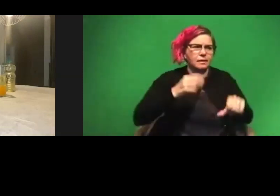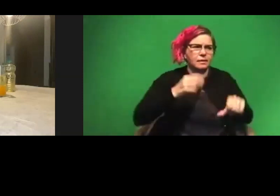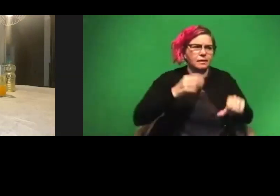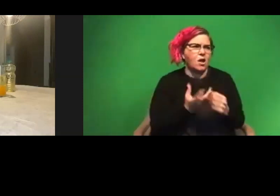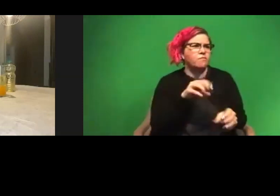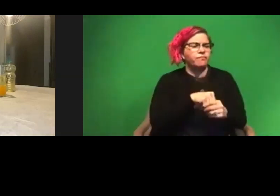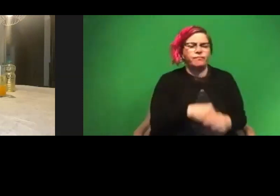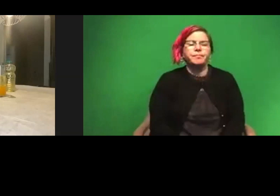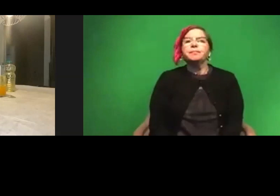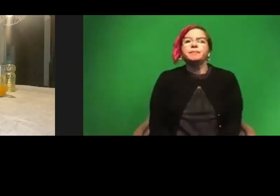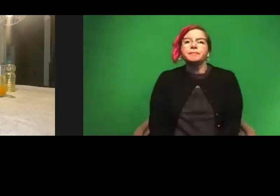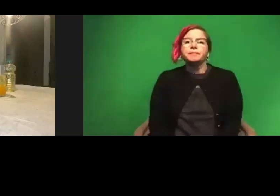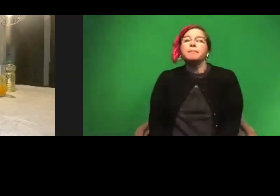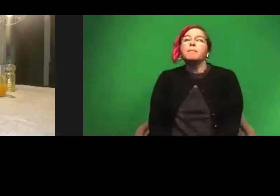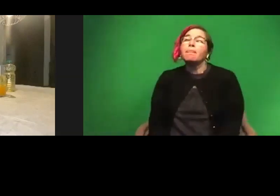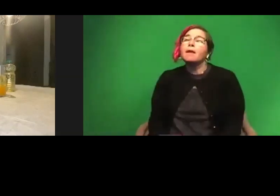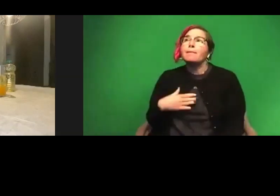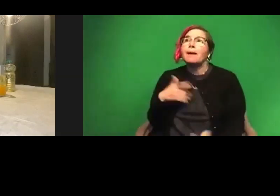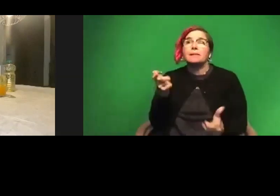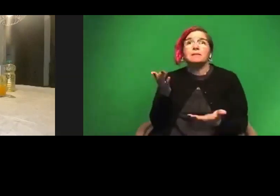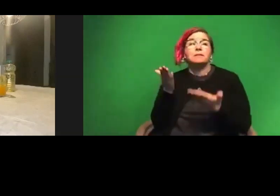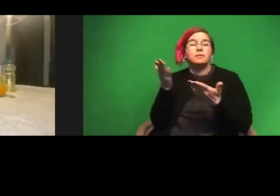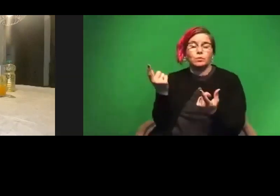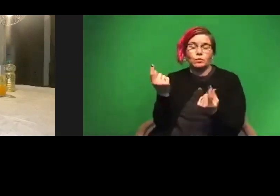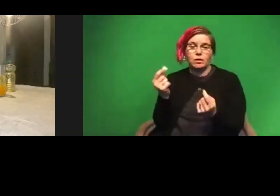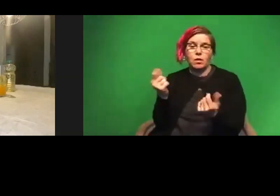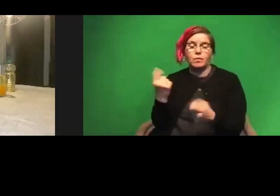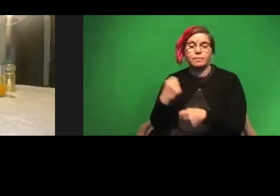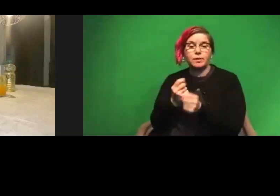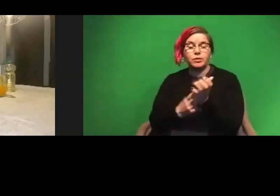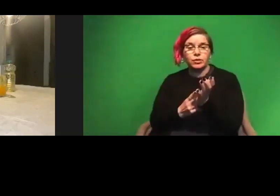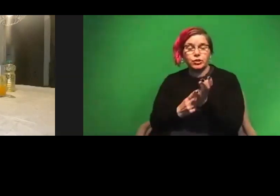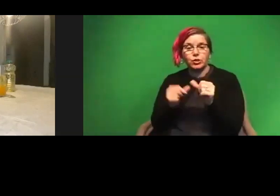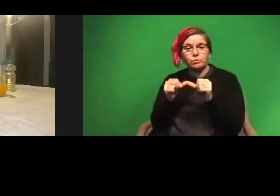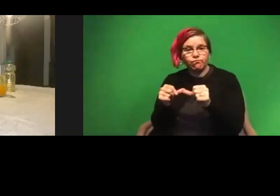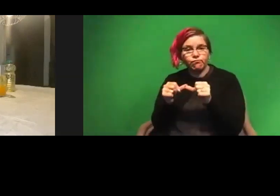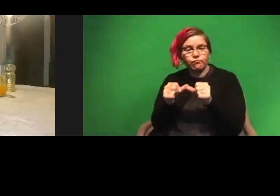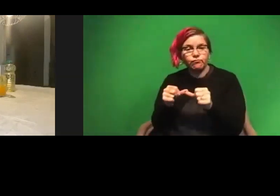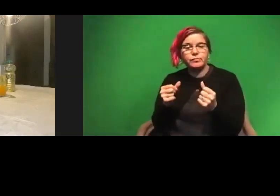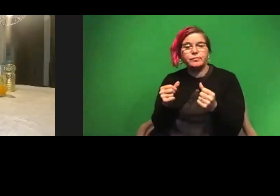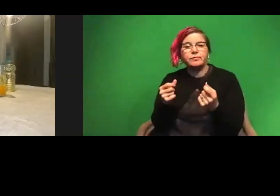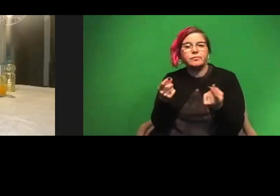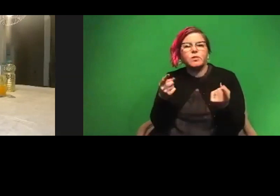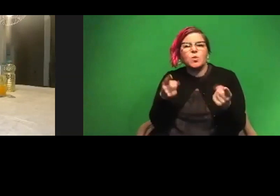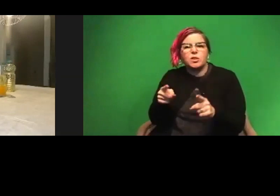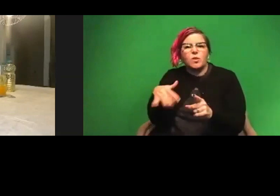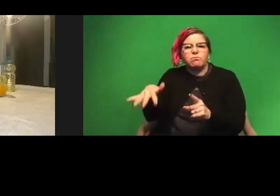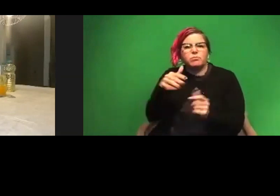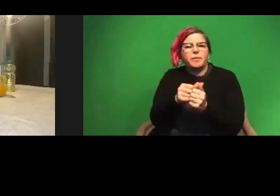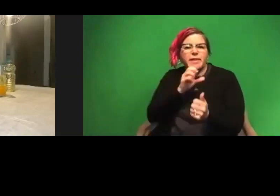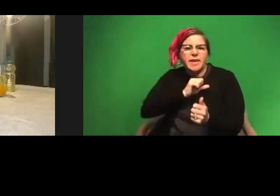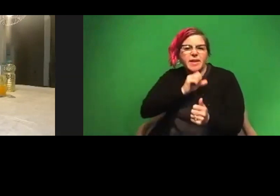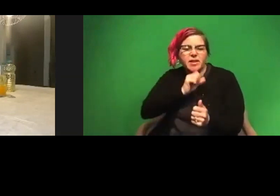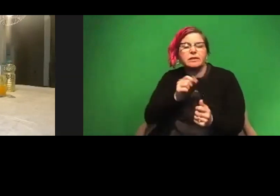Right. So my biggest suggestion is always making sure that you keep up with the times when it comes to the age group. Anytime that I